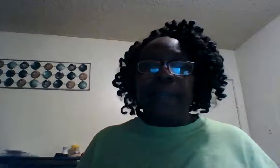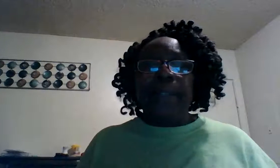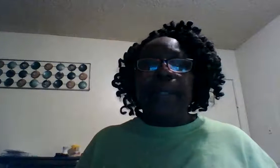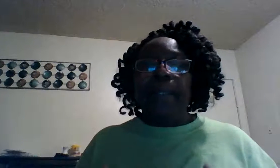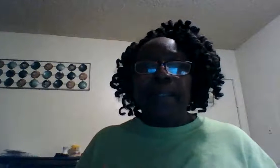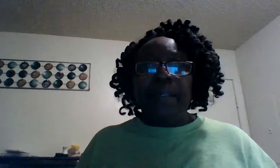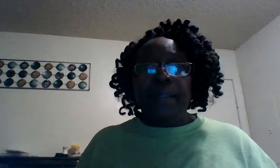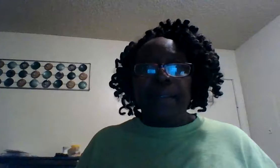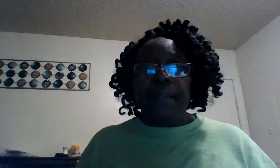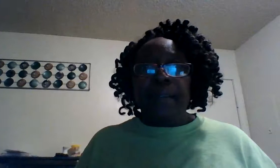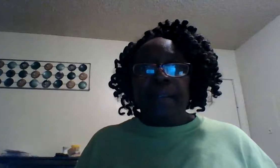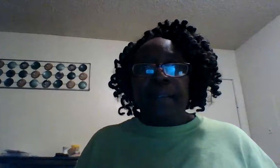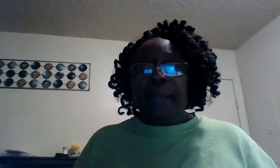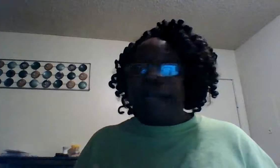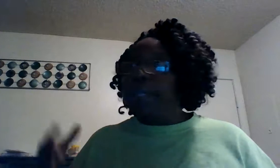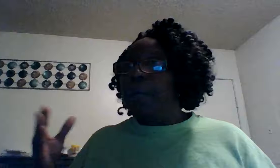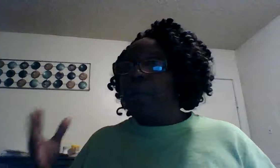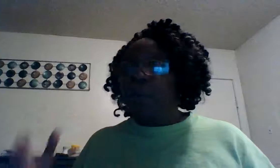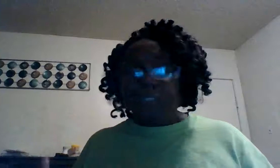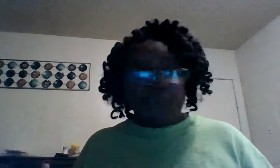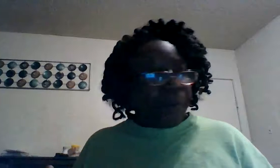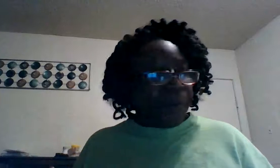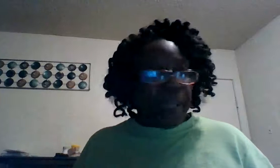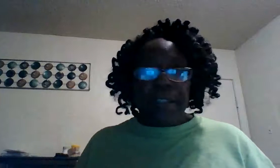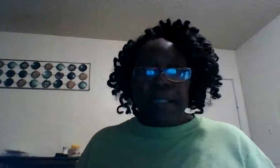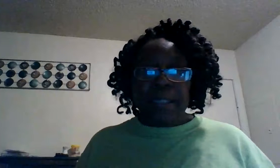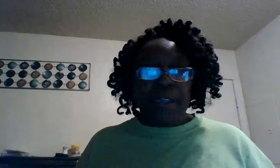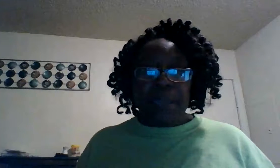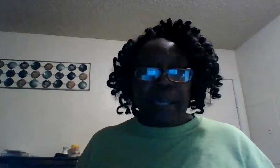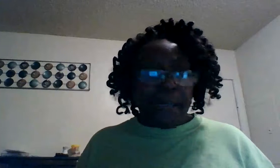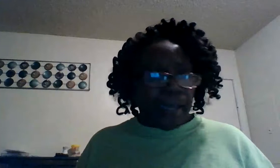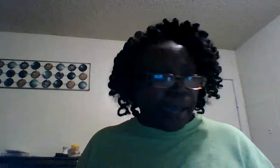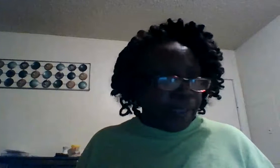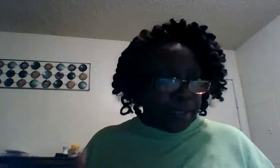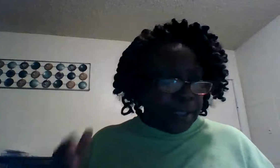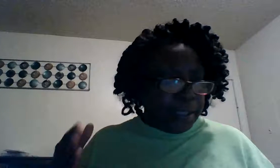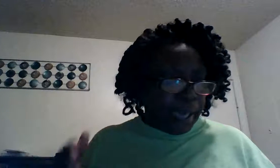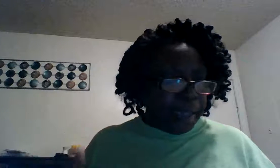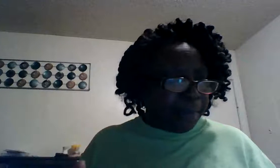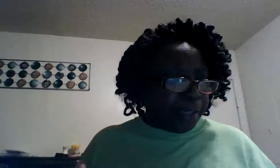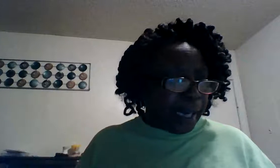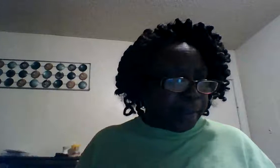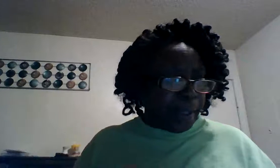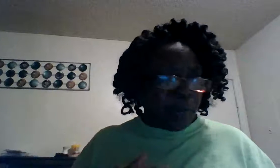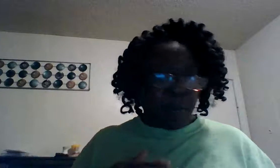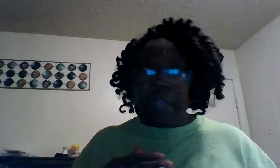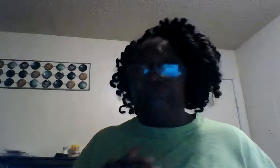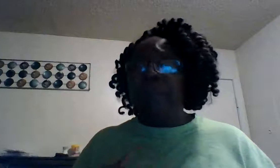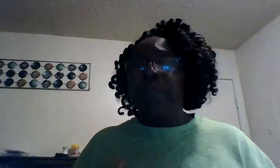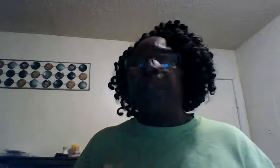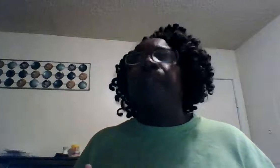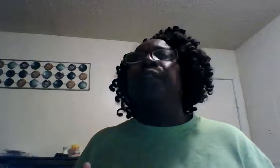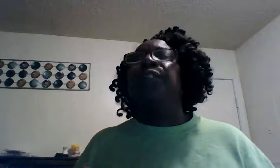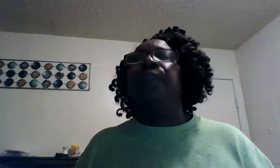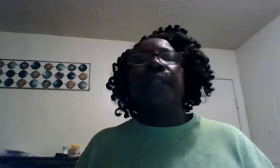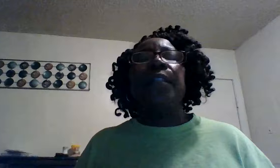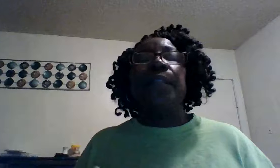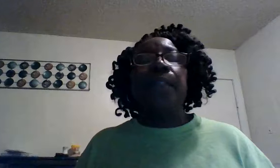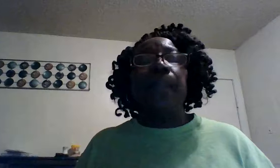i don't care what you are facing in your daily life it's named it out there and i don't care if you're in distress today